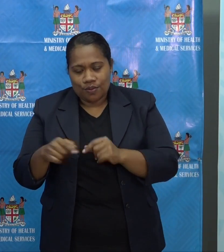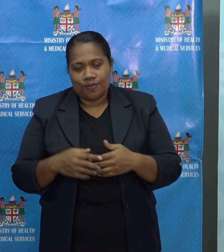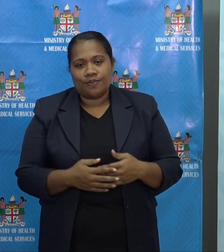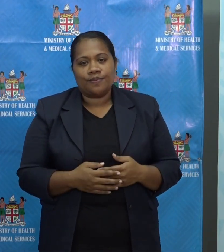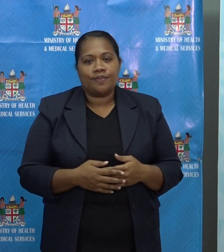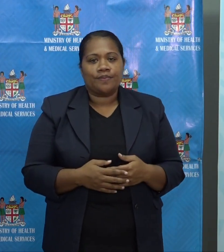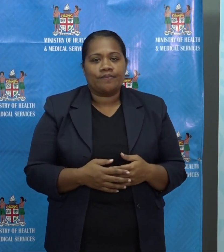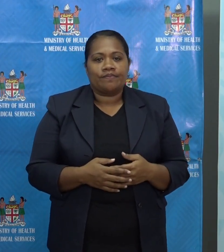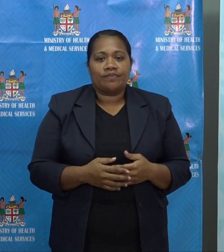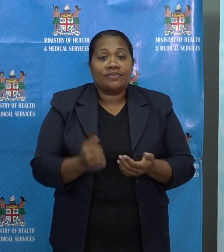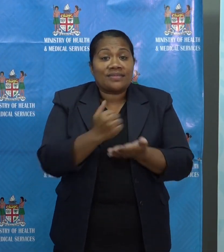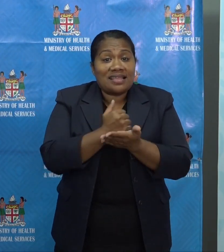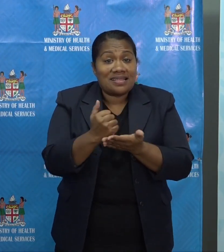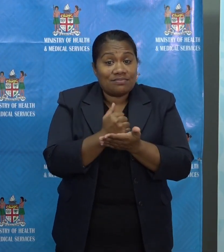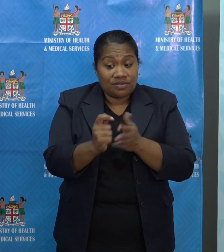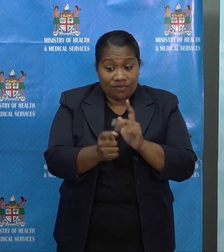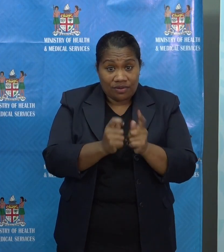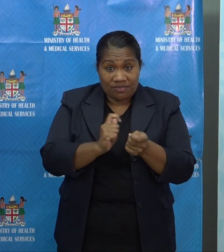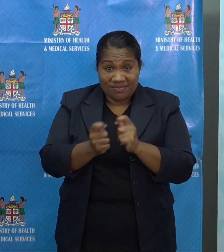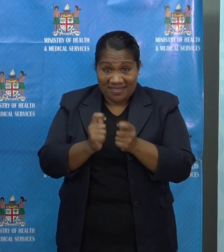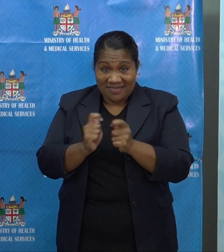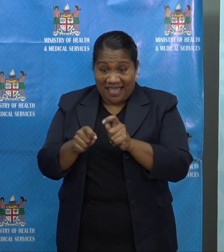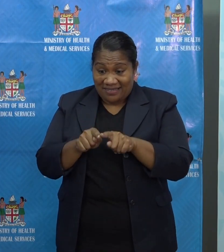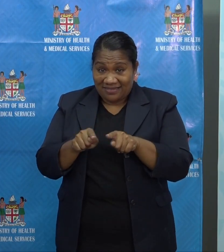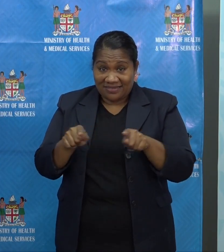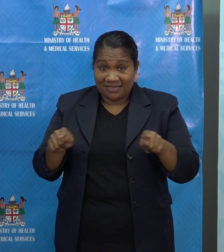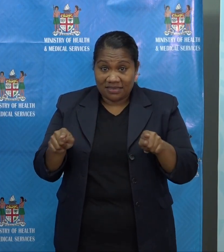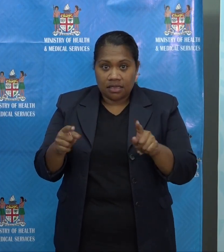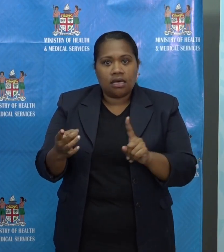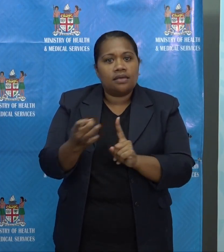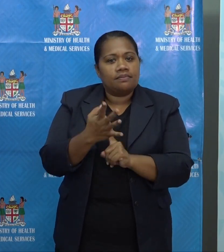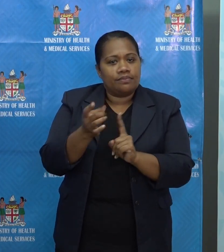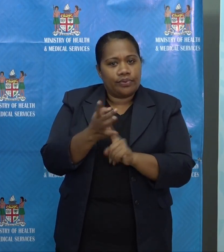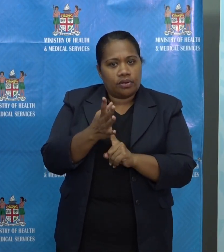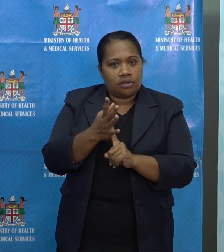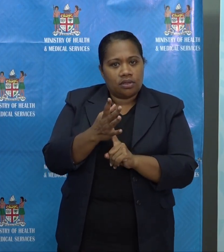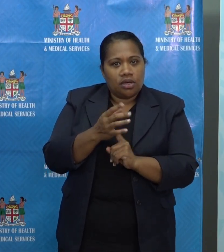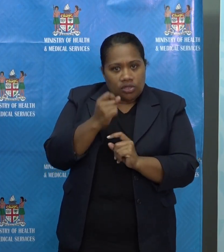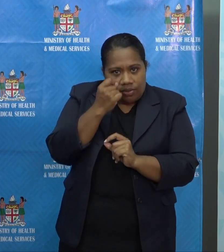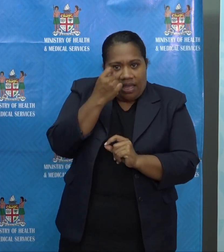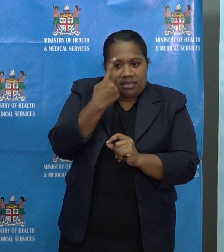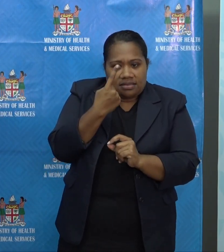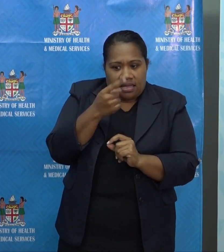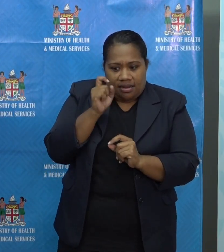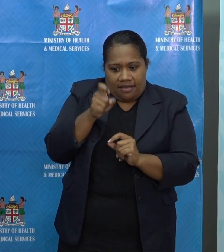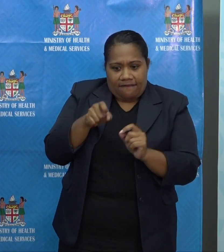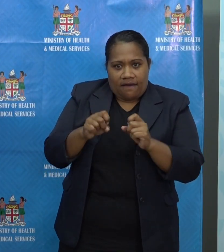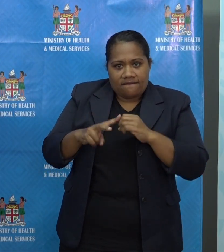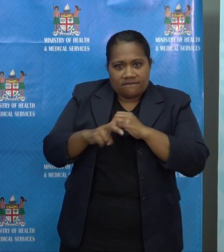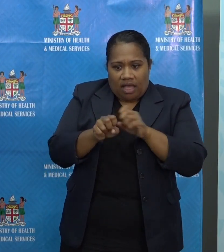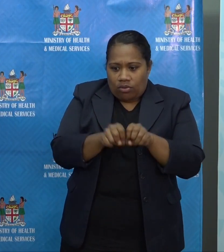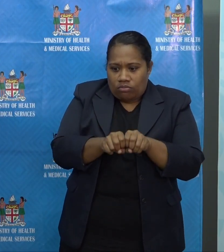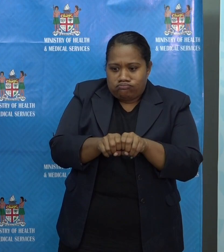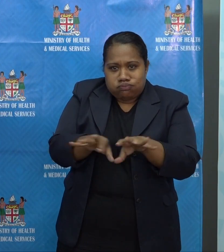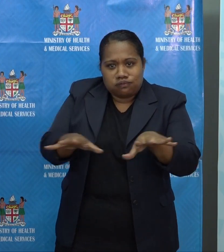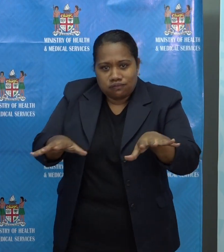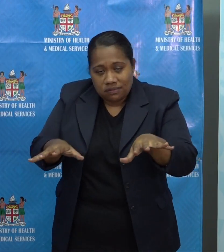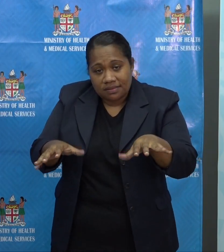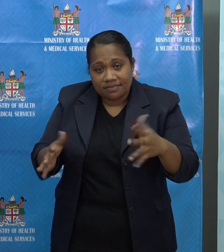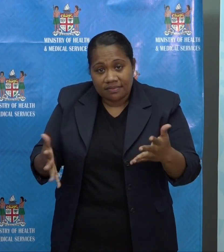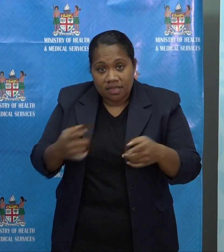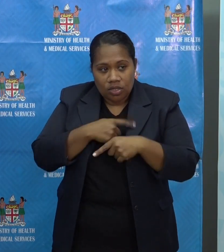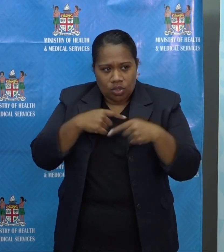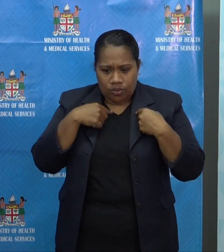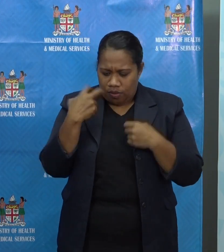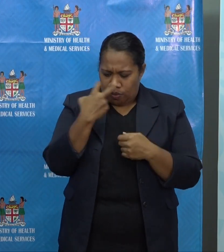The numbers we get from these tests are critical to understanding the extent of the spread. We're watching these